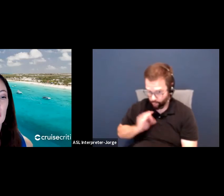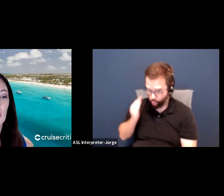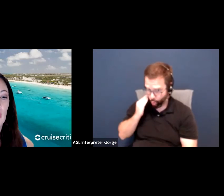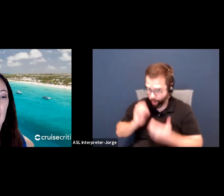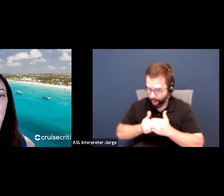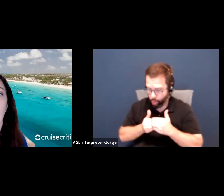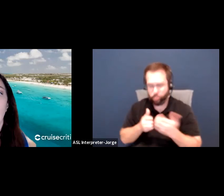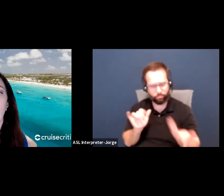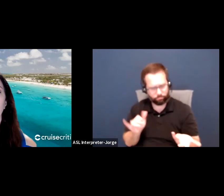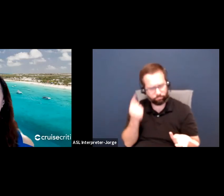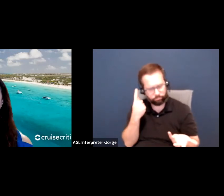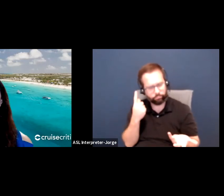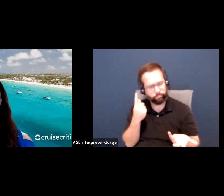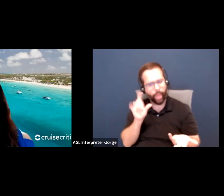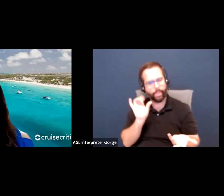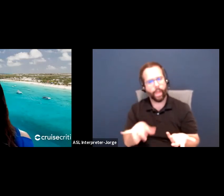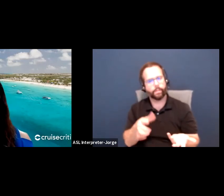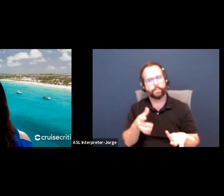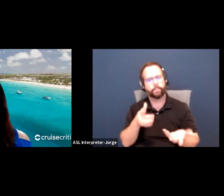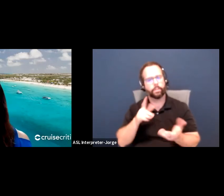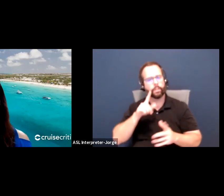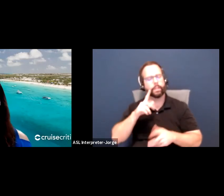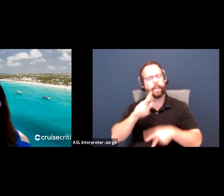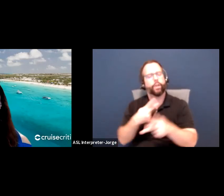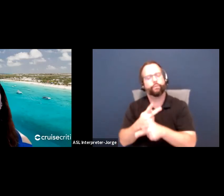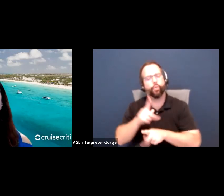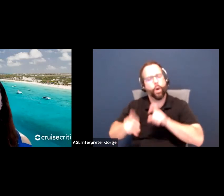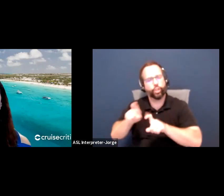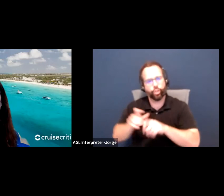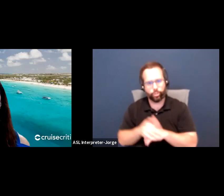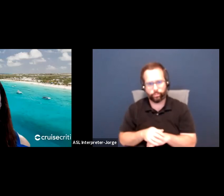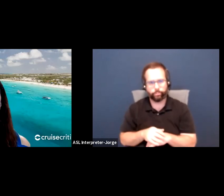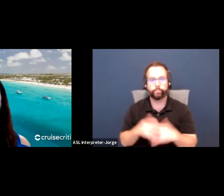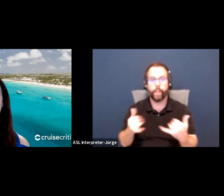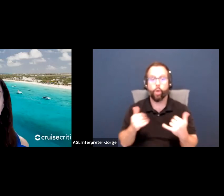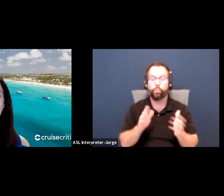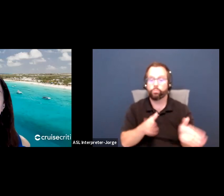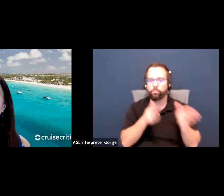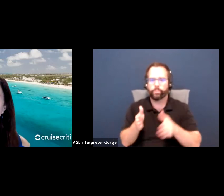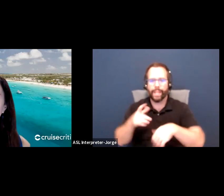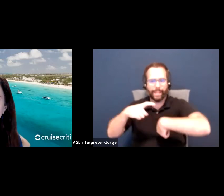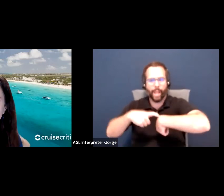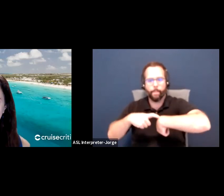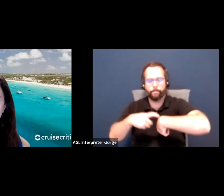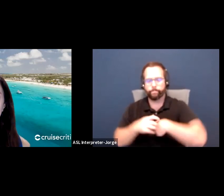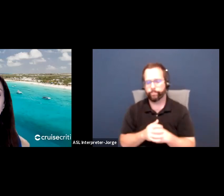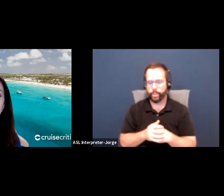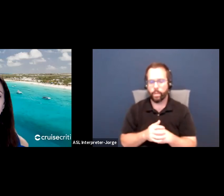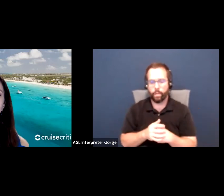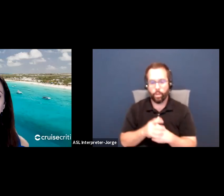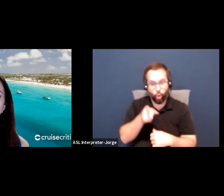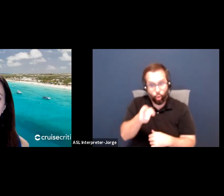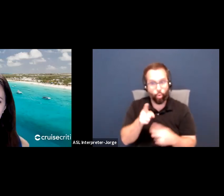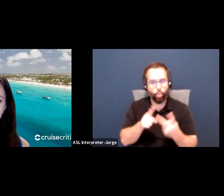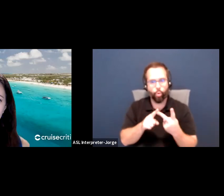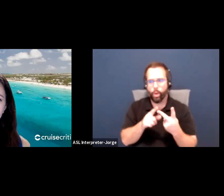we go through. All right. With time, what percentage of time will it take for you and the other stakeholders to